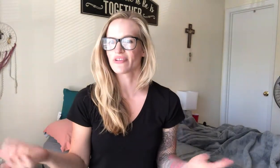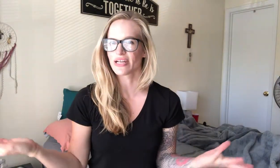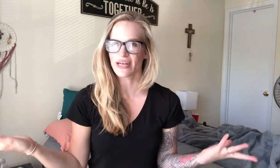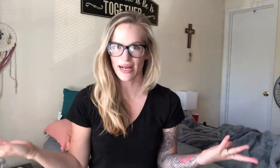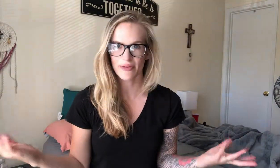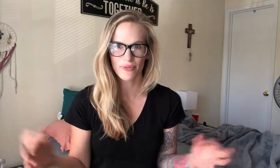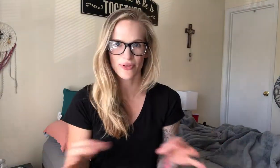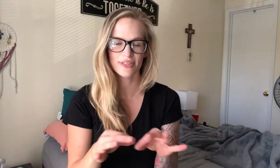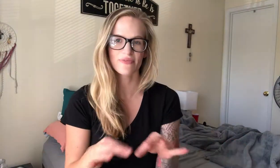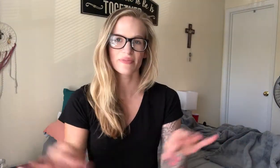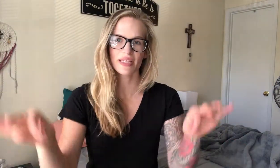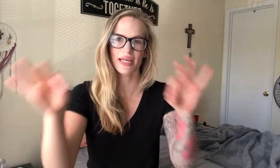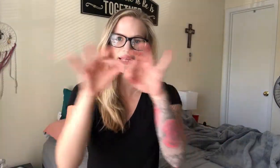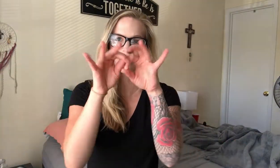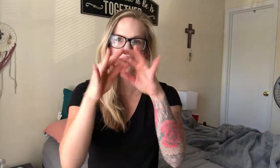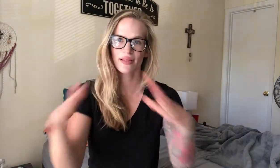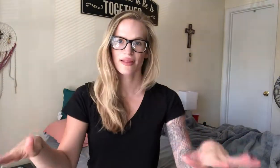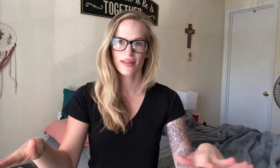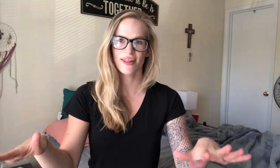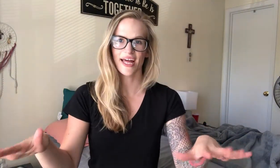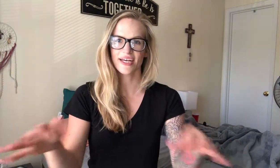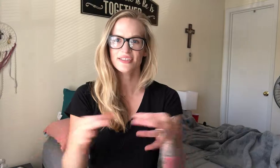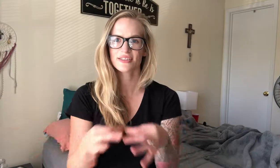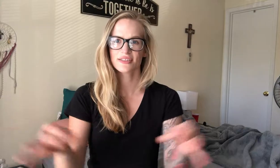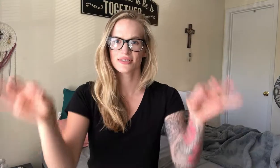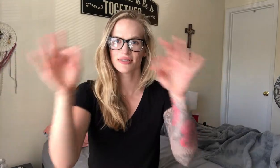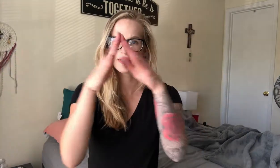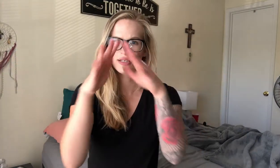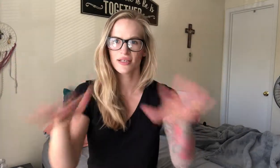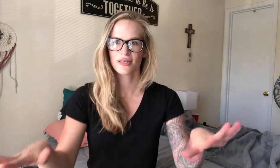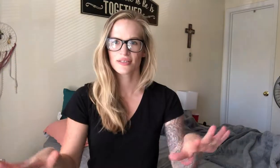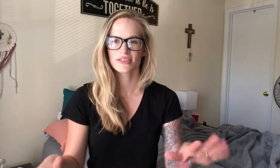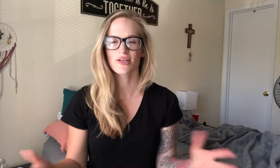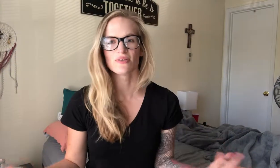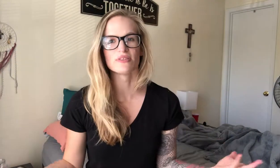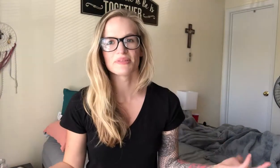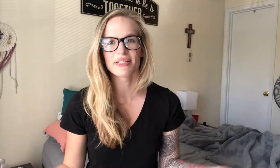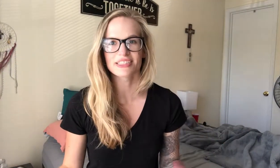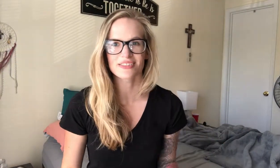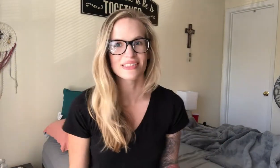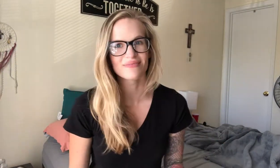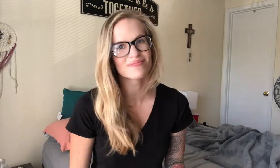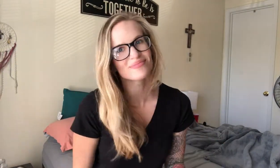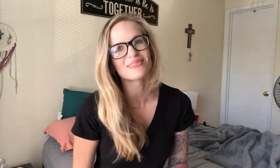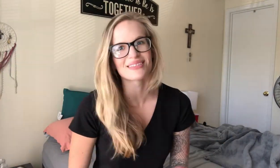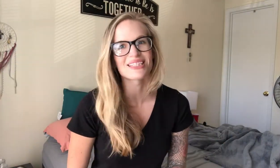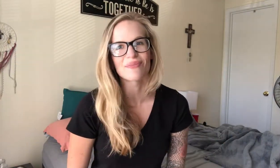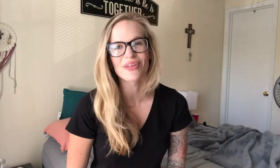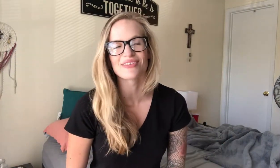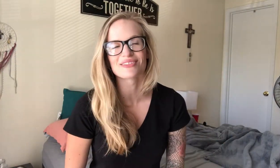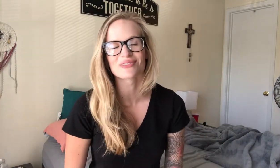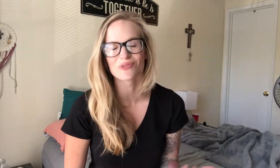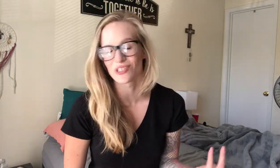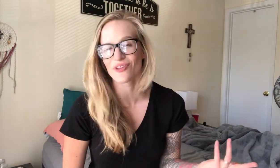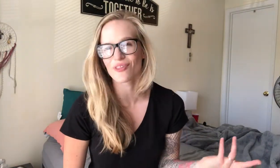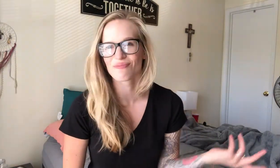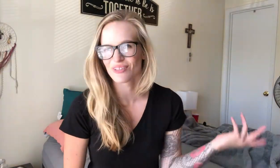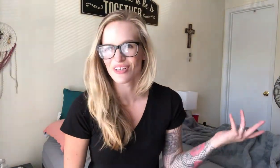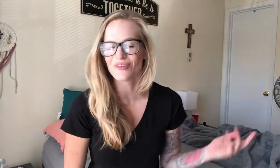for like not important would be like that. So it's basically the same thing as worth, you know?